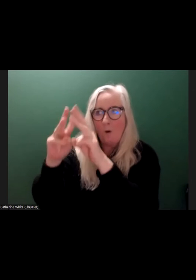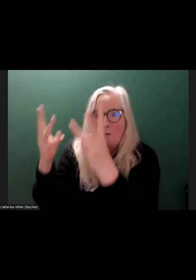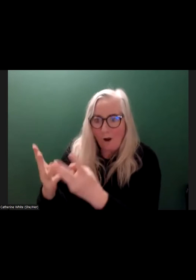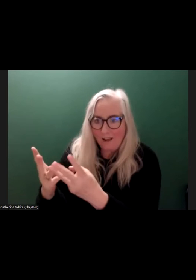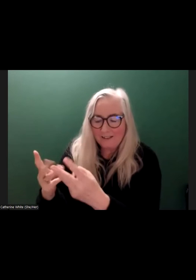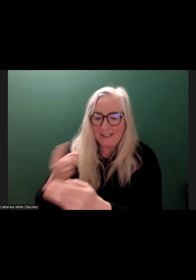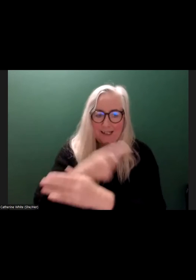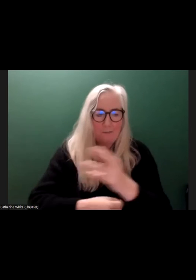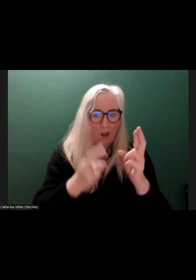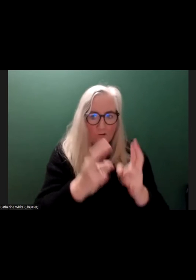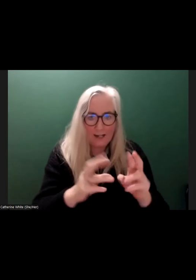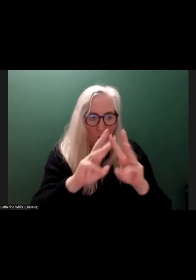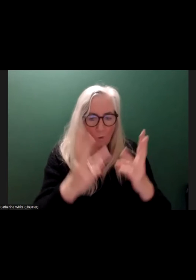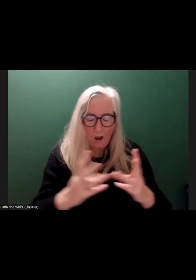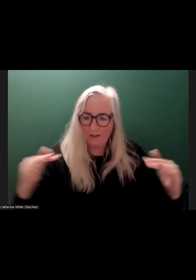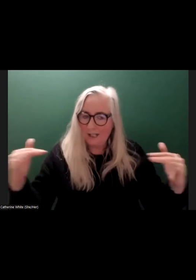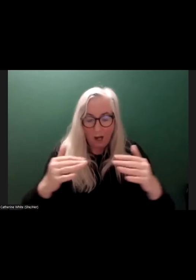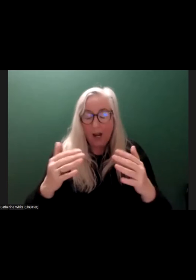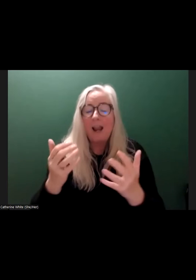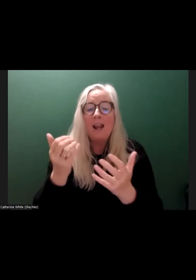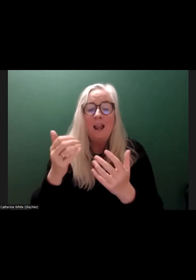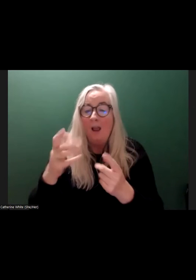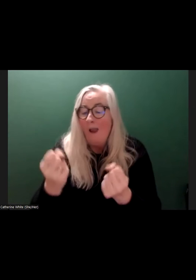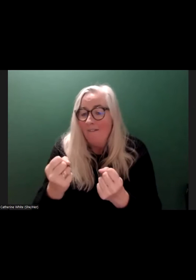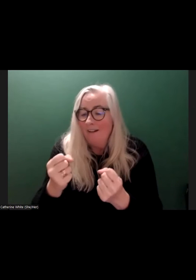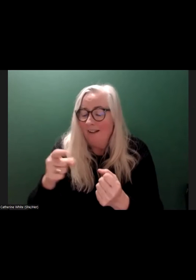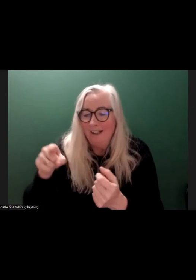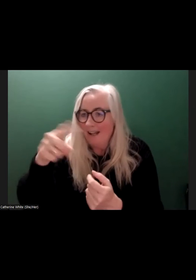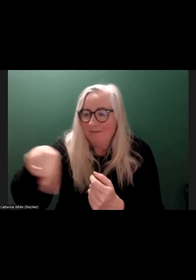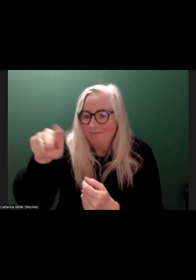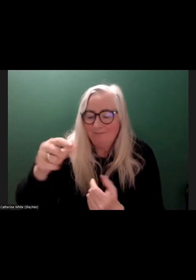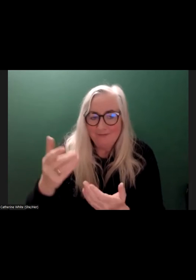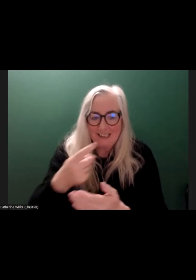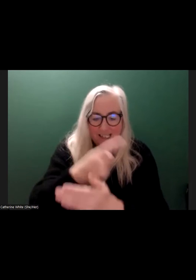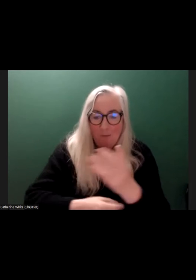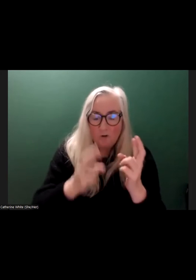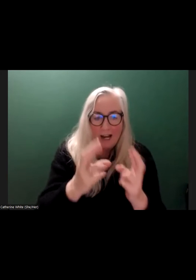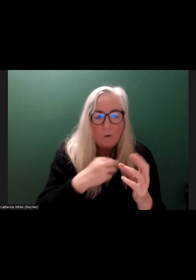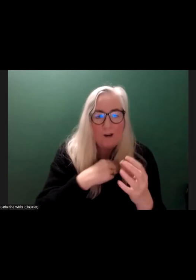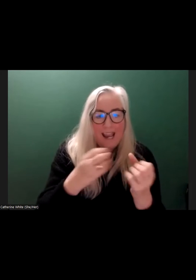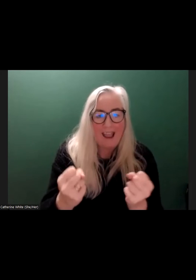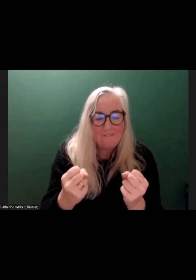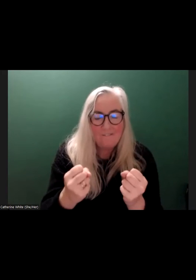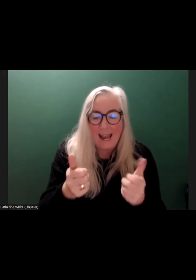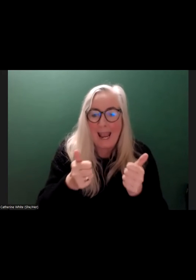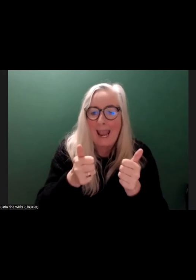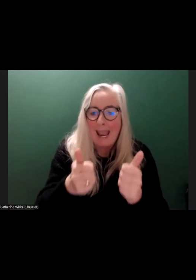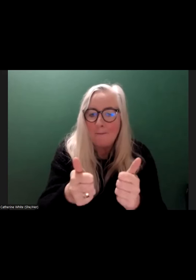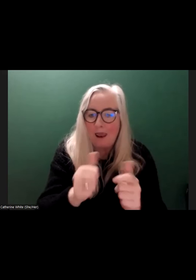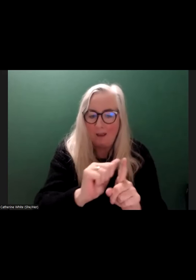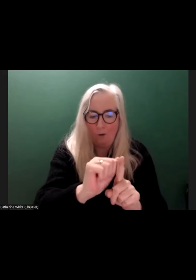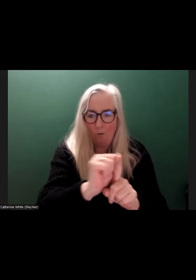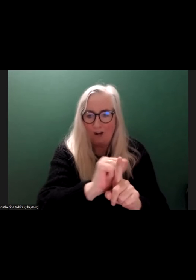disability rights world. In climate justice, we have greenwashing. In disability rights movement, we have now ablewashing. coined